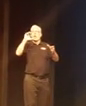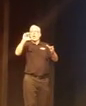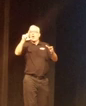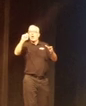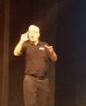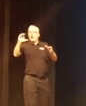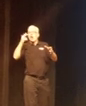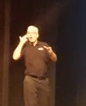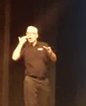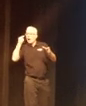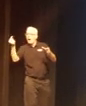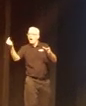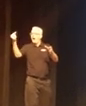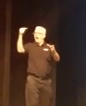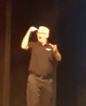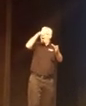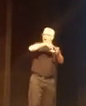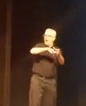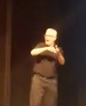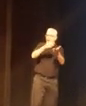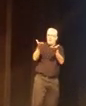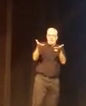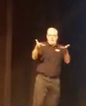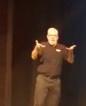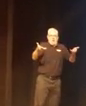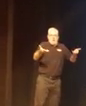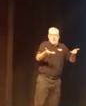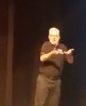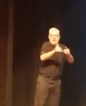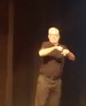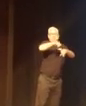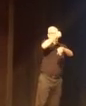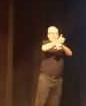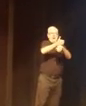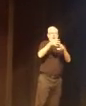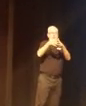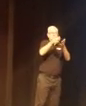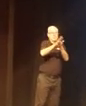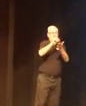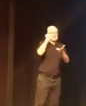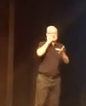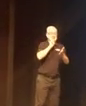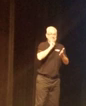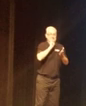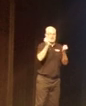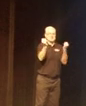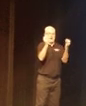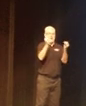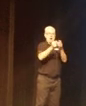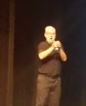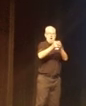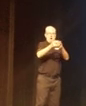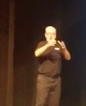And then Clark came here and introduced that and they started American School for the Deaf.